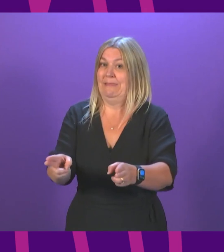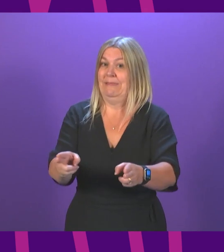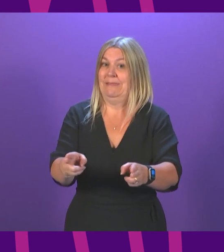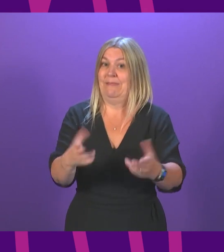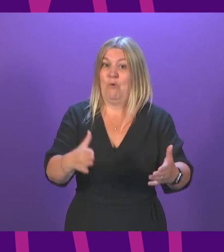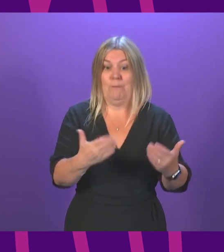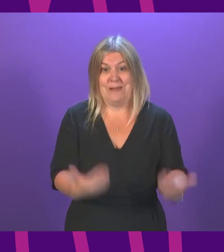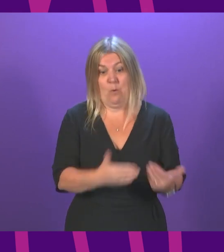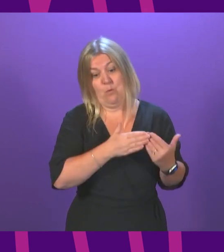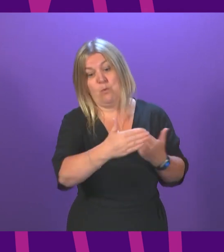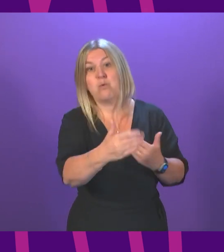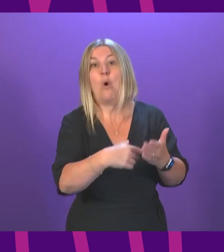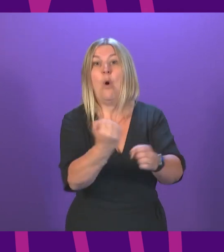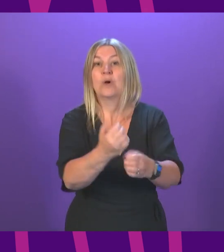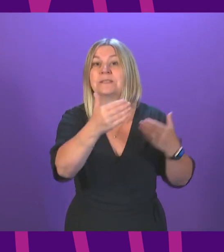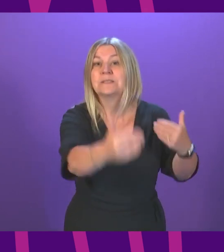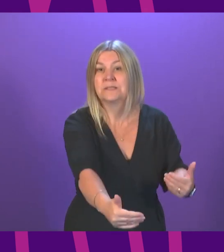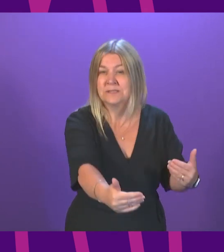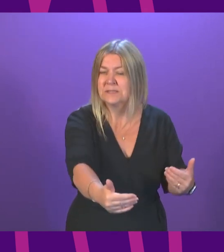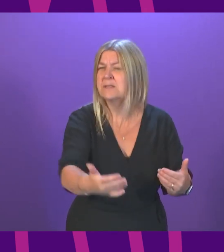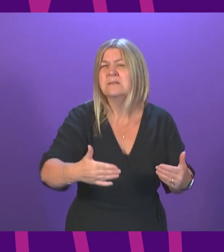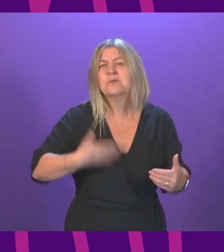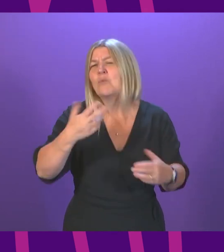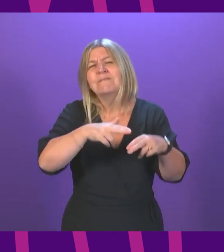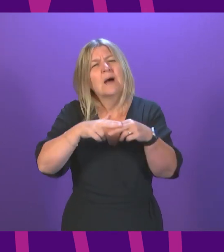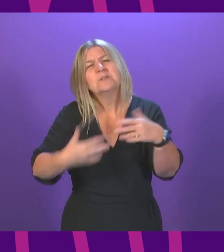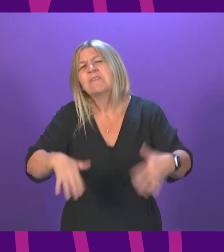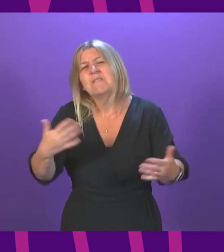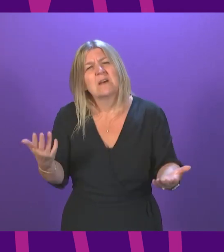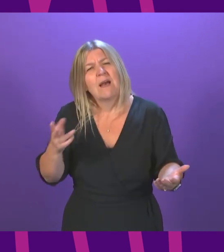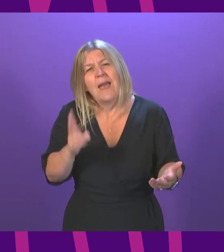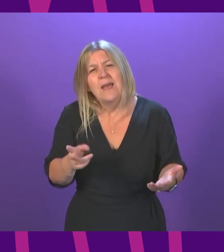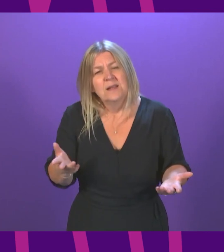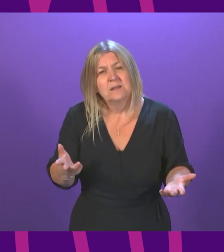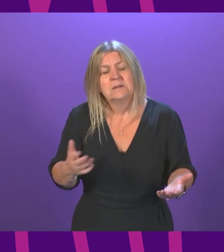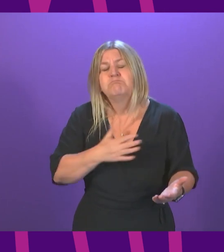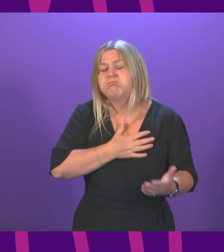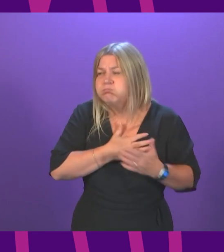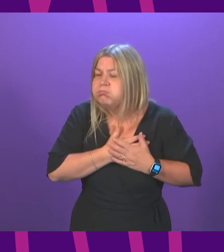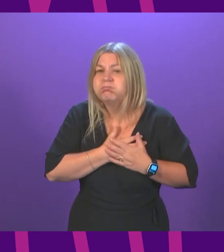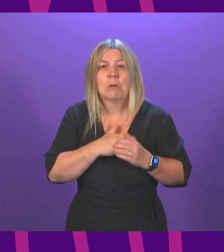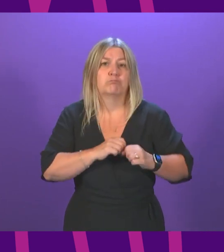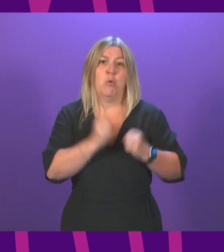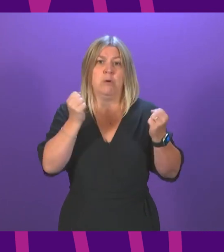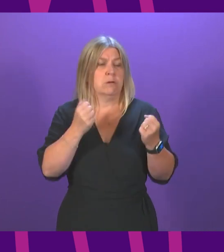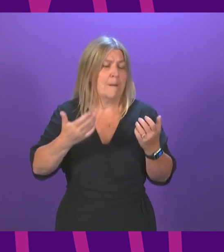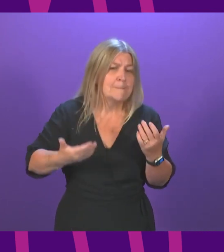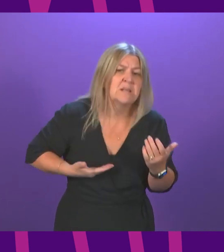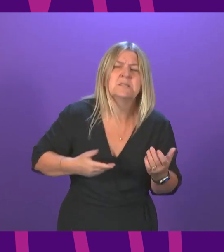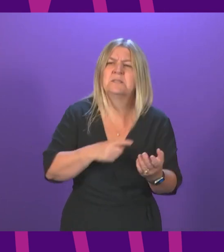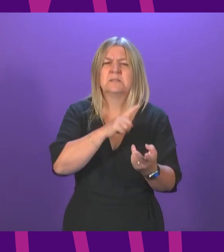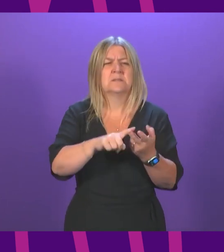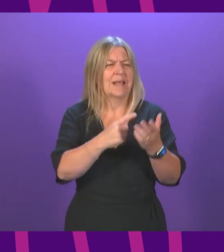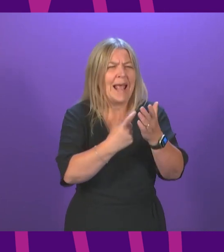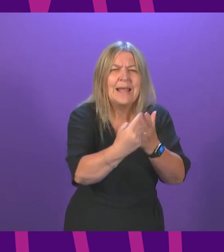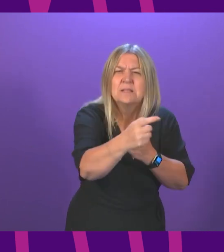service and how many more families have to suffer the pain that too many have suffered already. My heart breaks for every business, every individual,